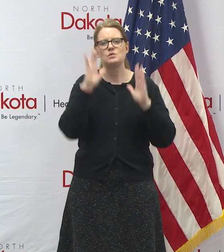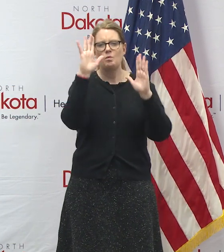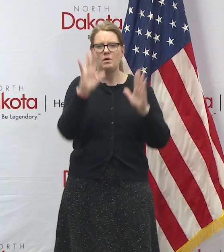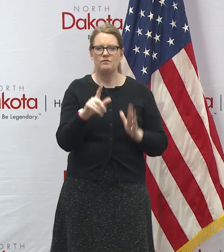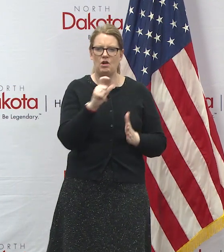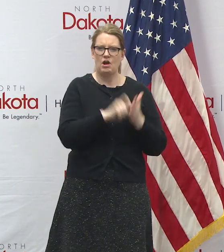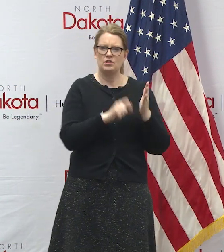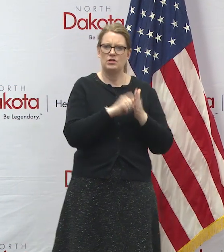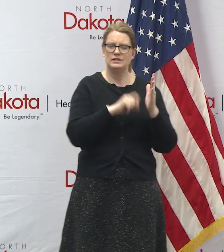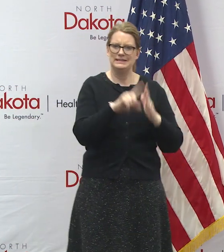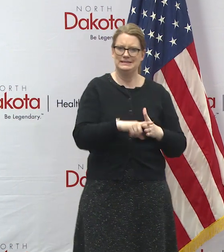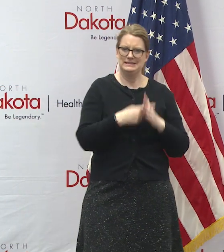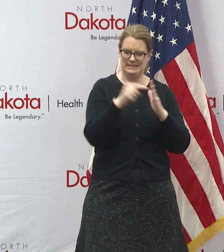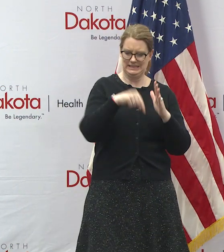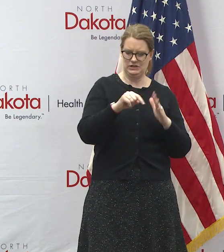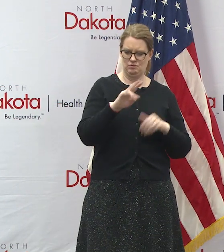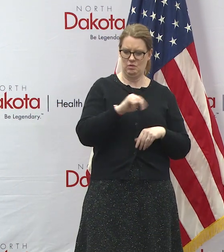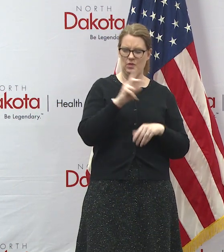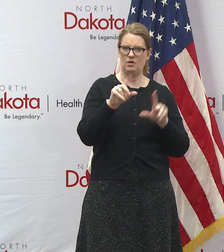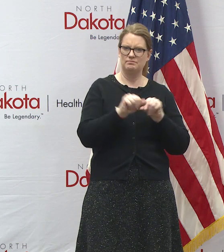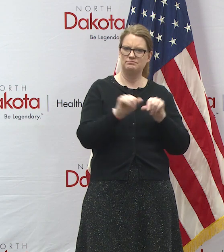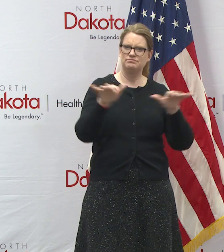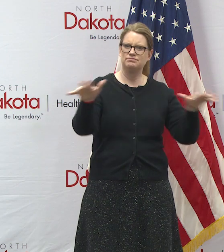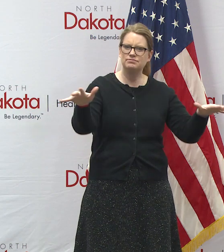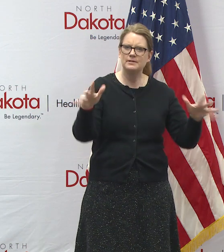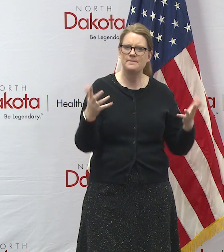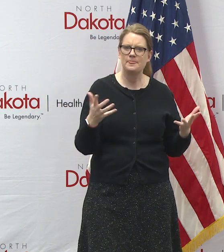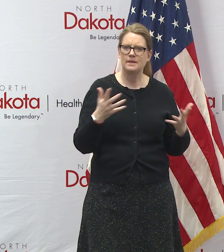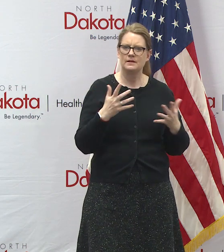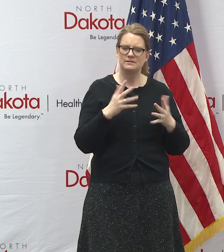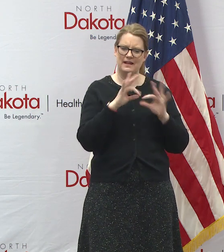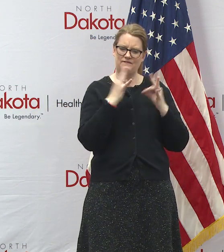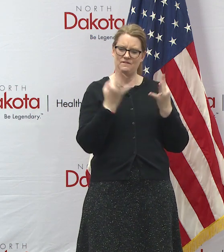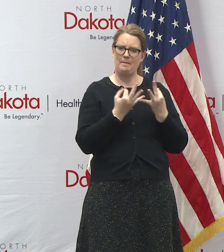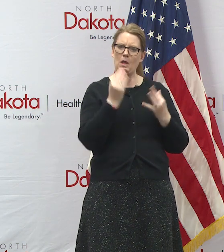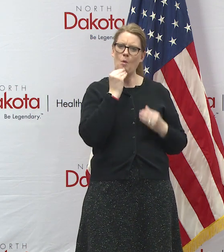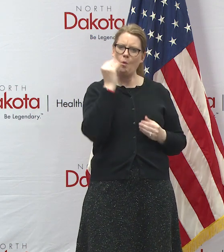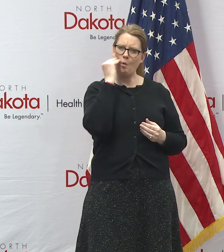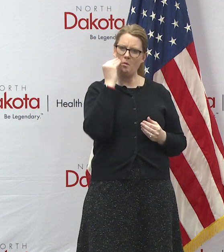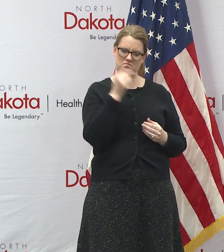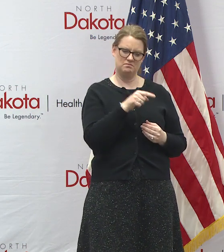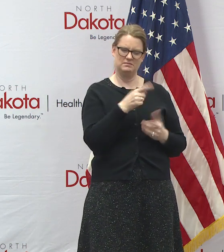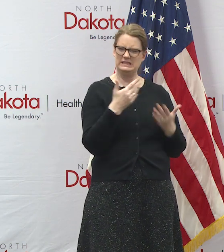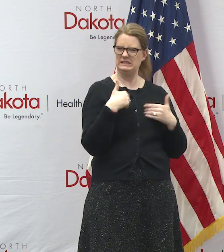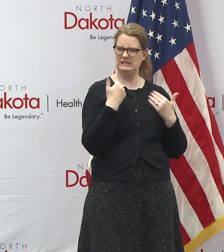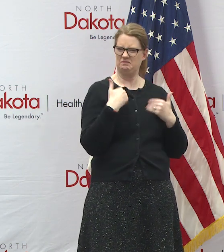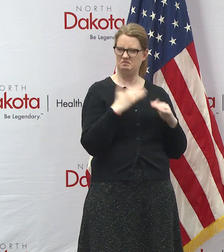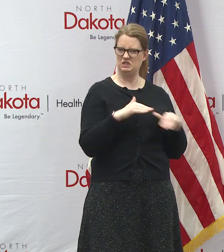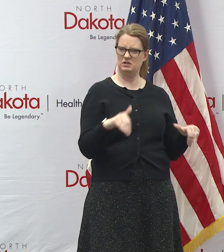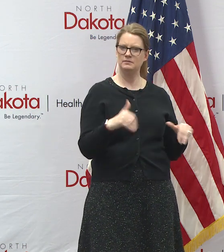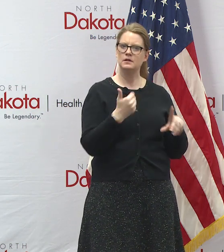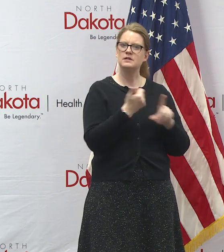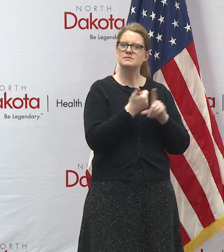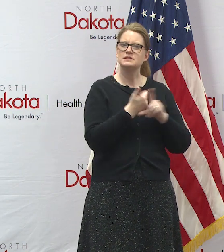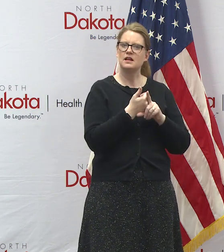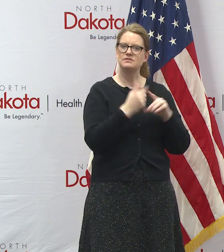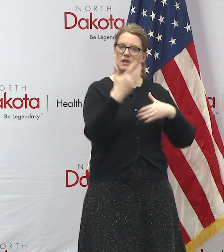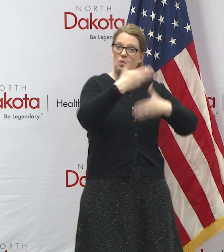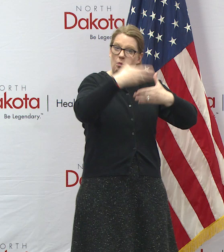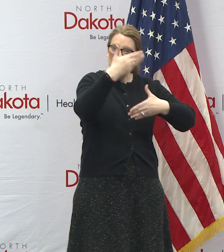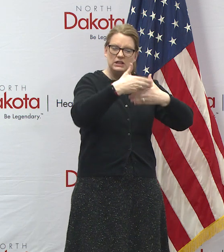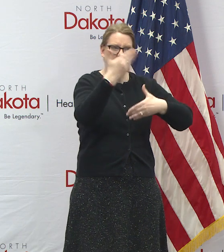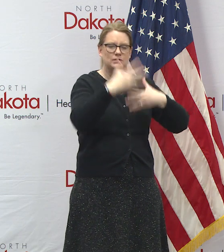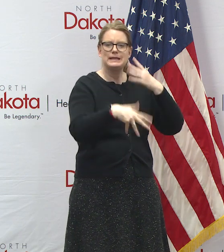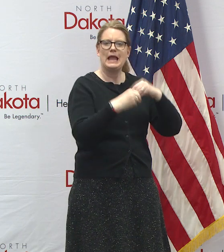started here in north dakota went out on facebook about some family at home with some young children that started putting hearts on their windows